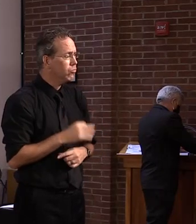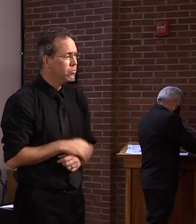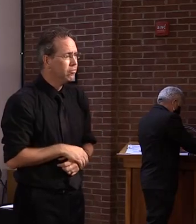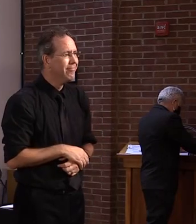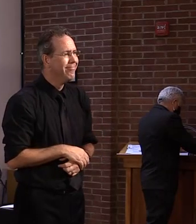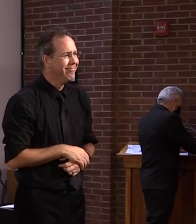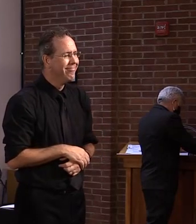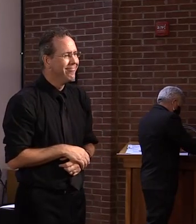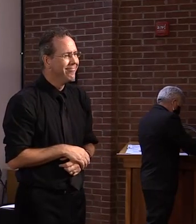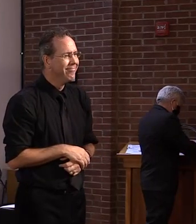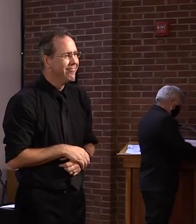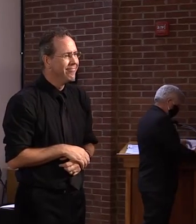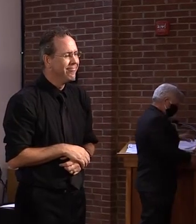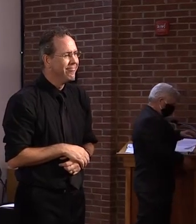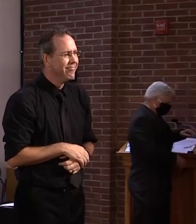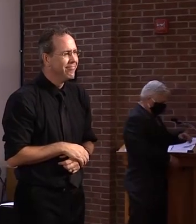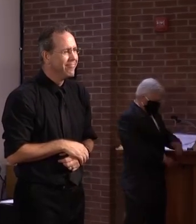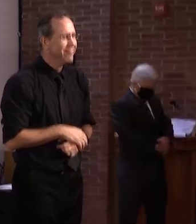Liam, VPR.